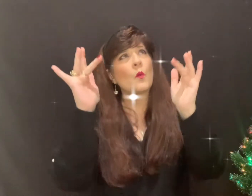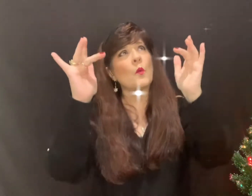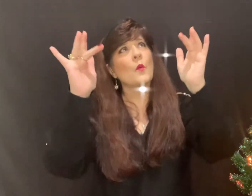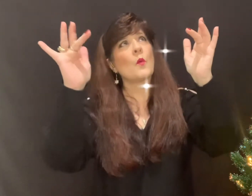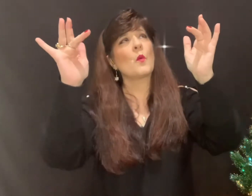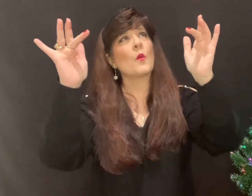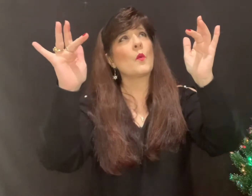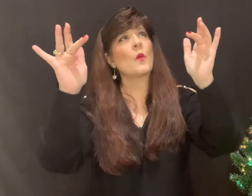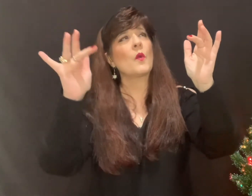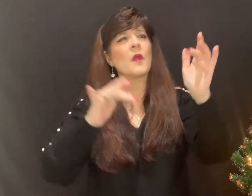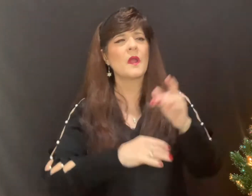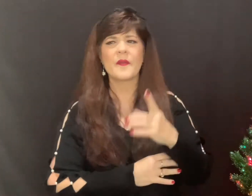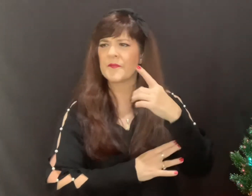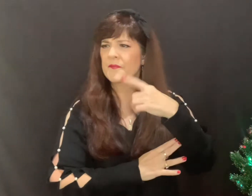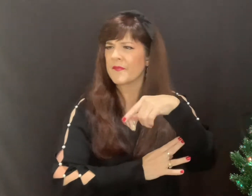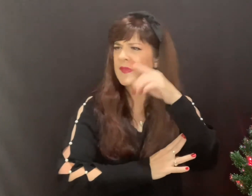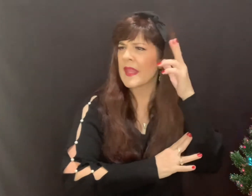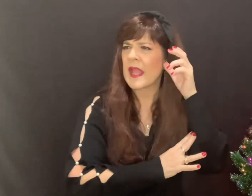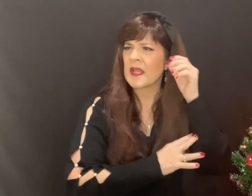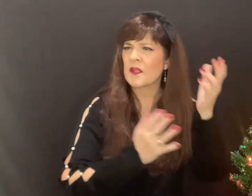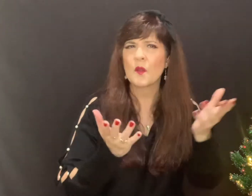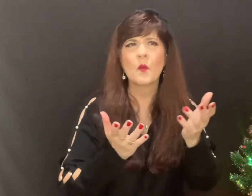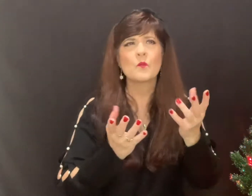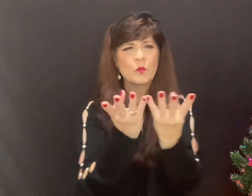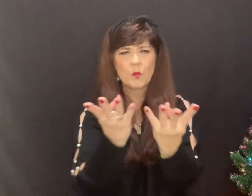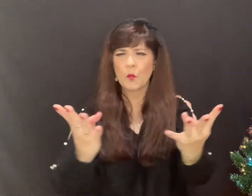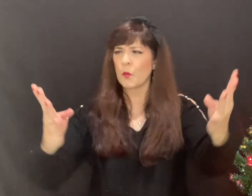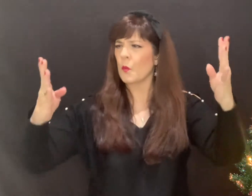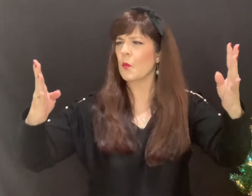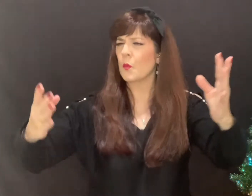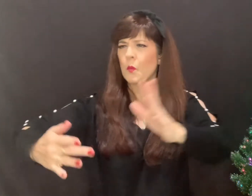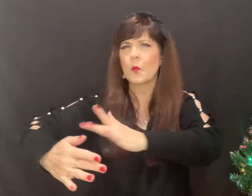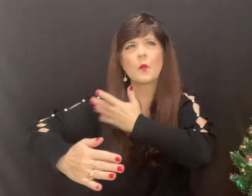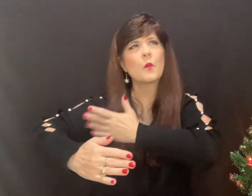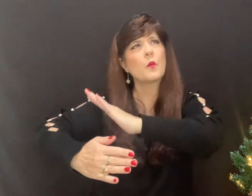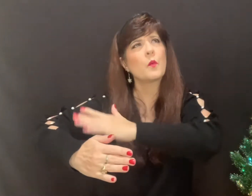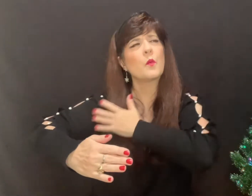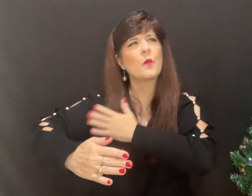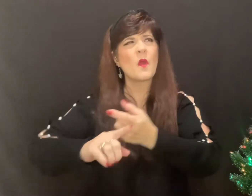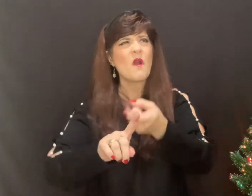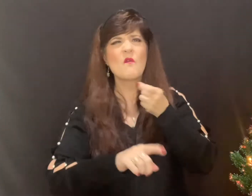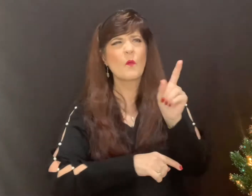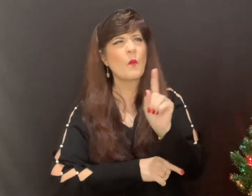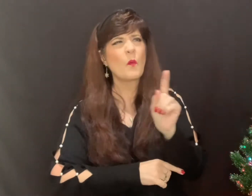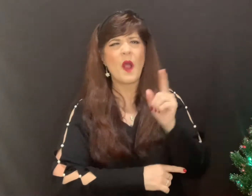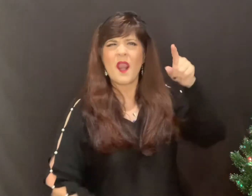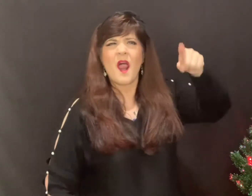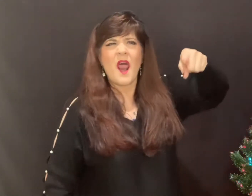Then hear a choir sing, the music seemed to come from